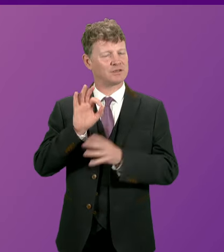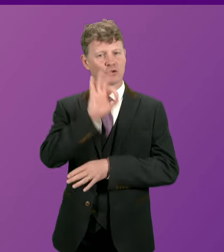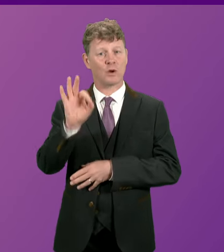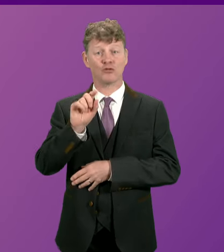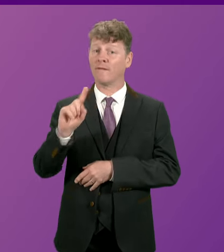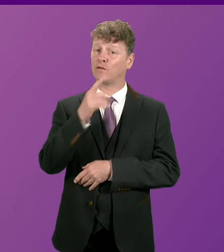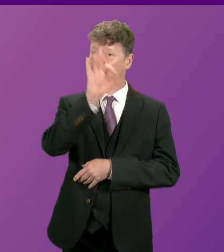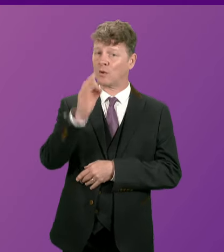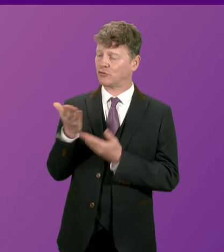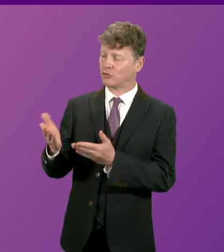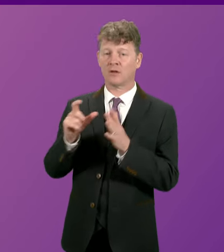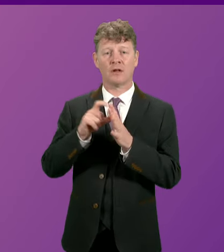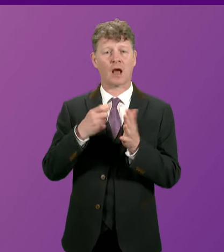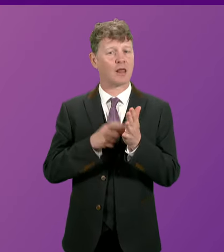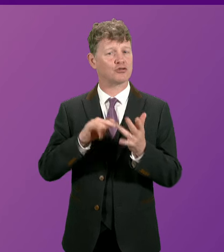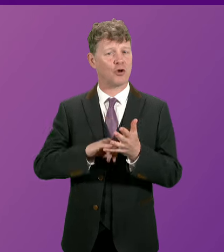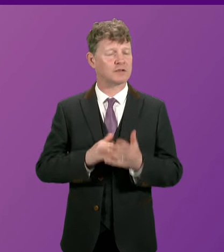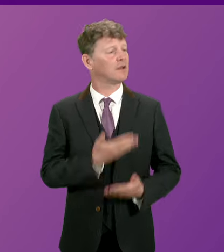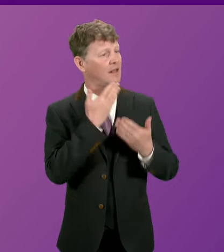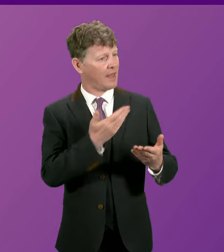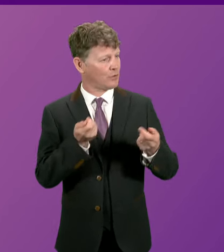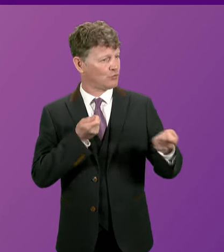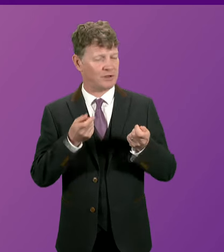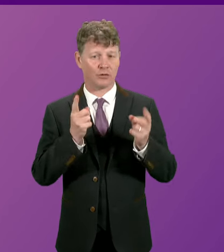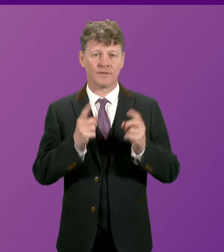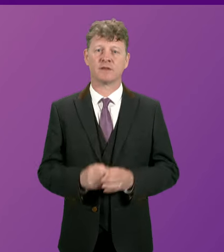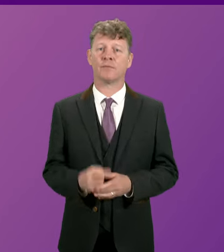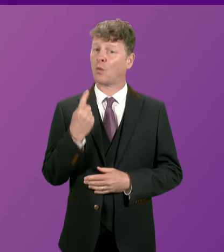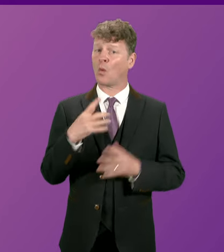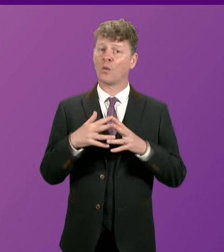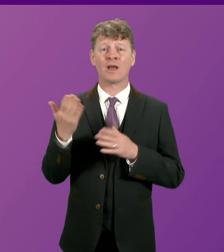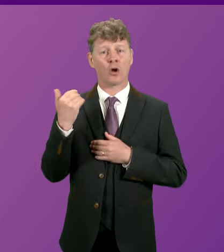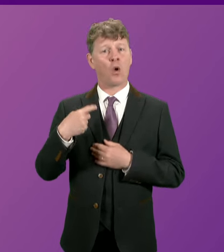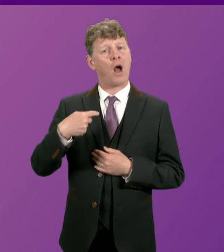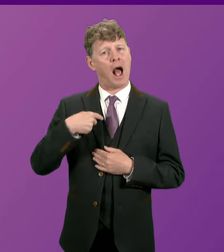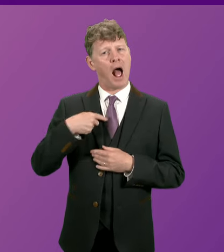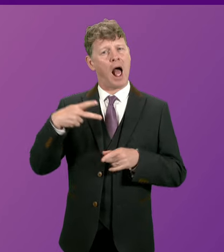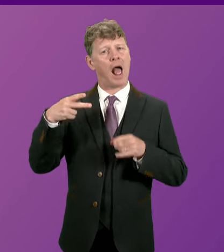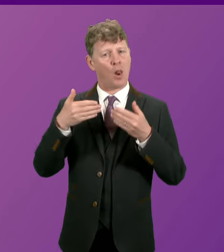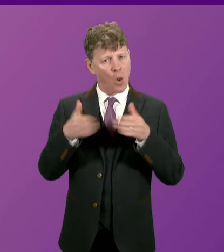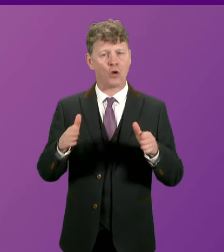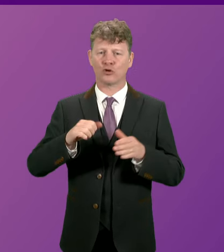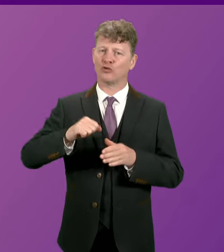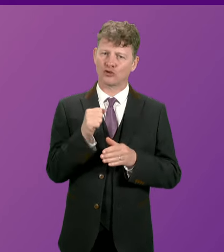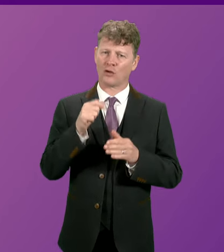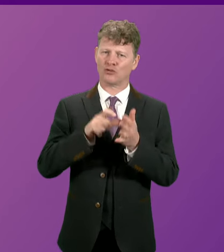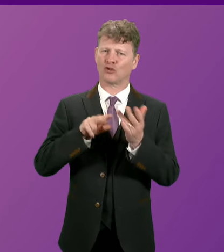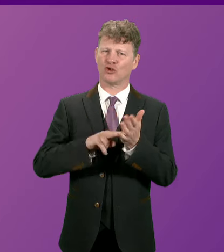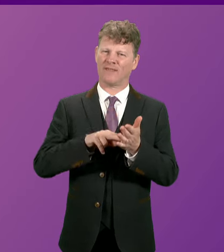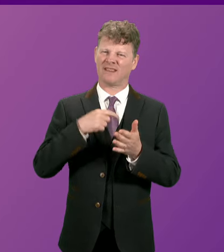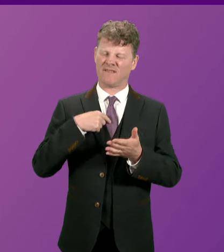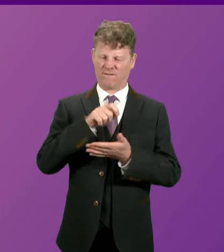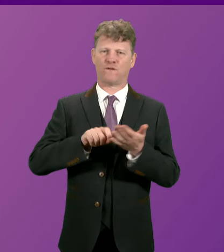number one, I call Douglas Ross. Thank you, President Officer. A week ago, I lodged the Scottish Conservative vote of no confidence